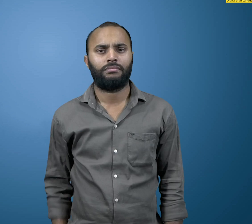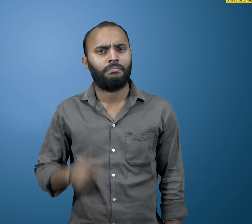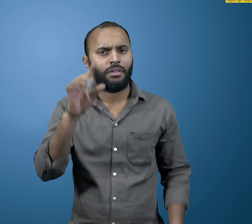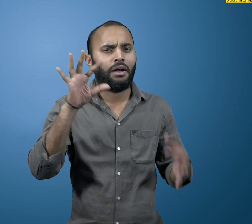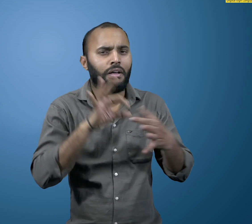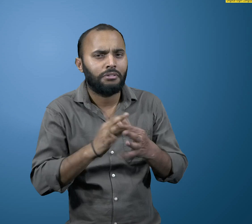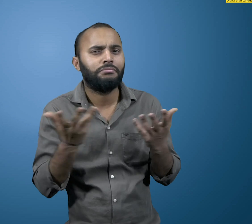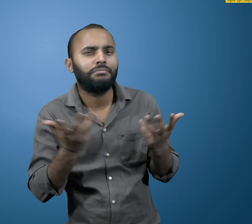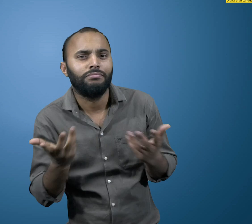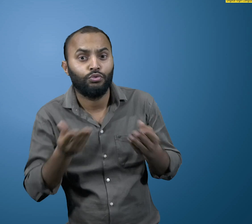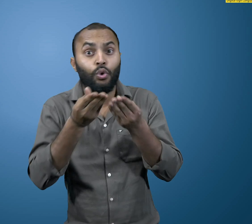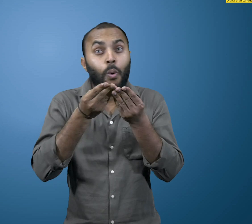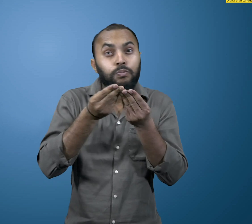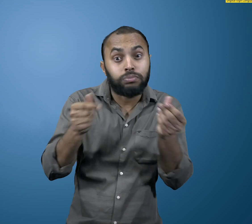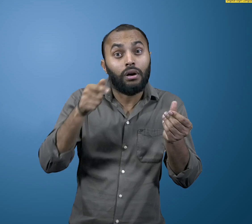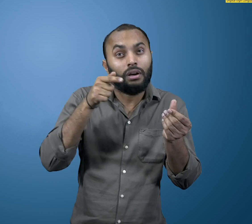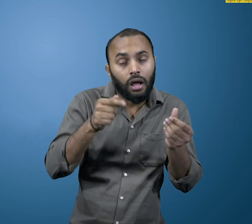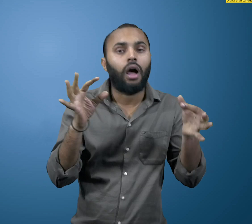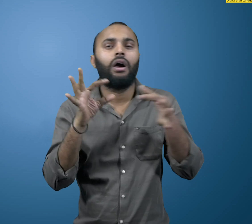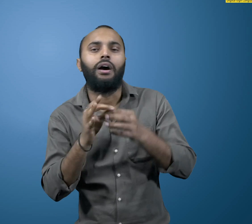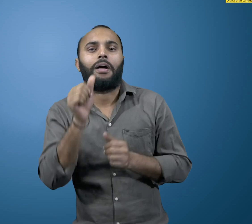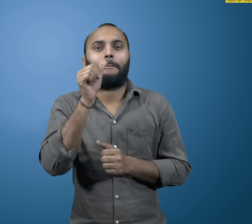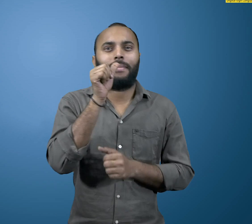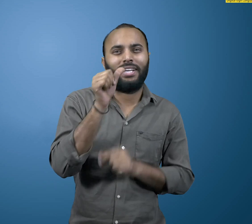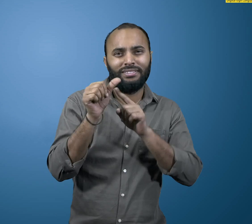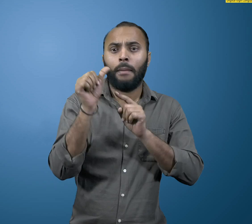Now we will understand about some useful solvents.